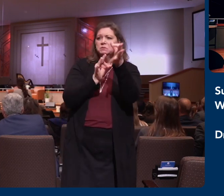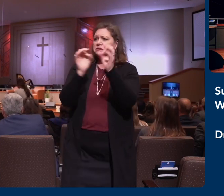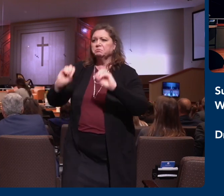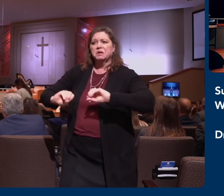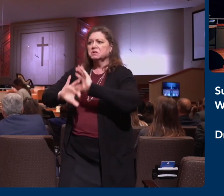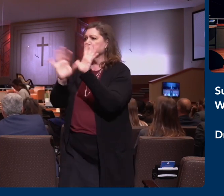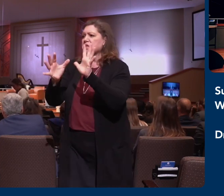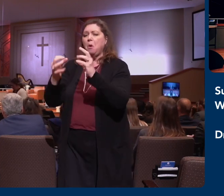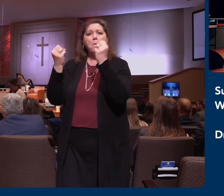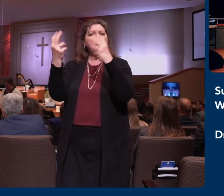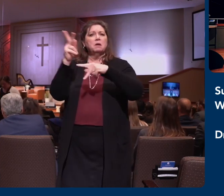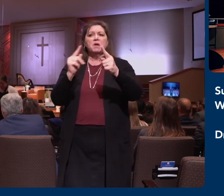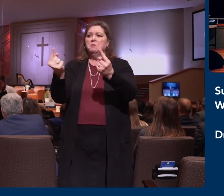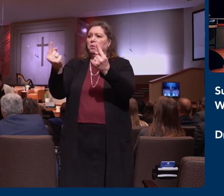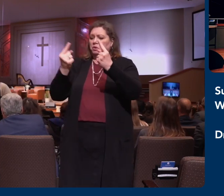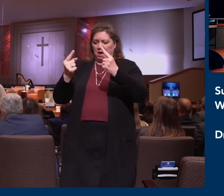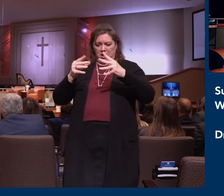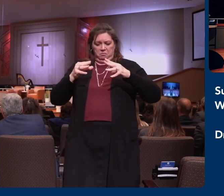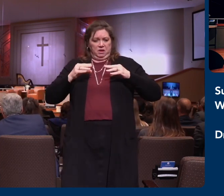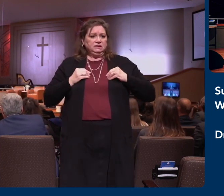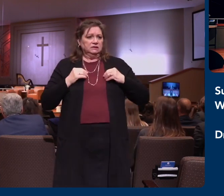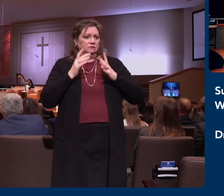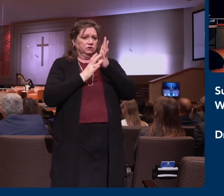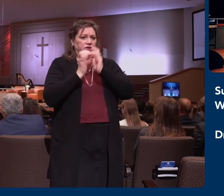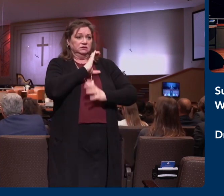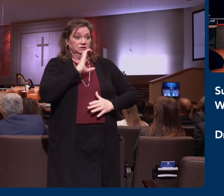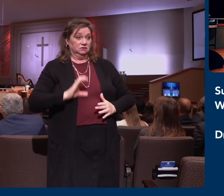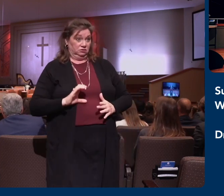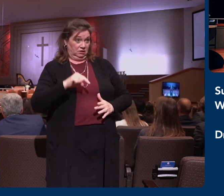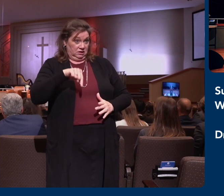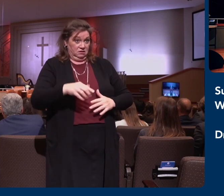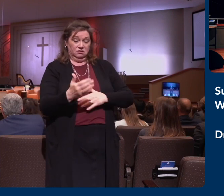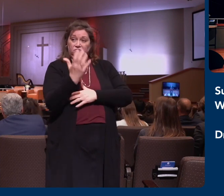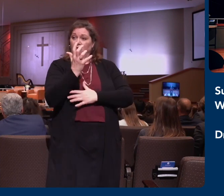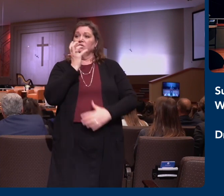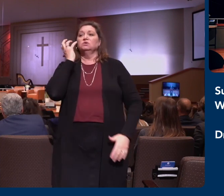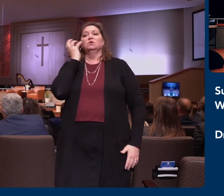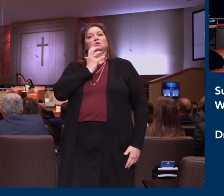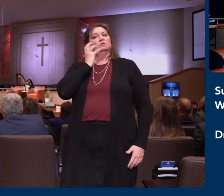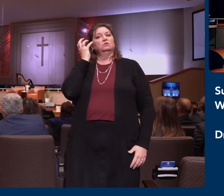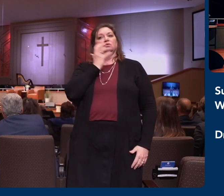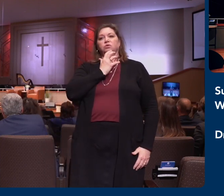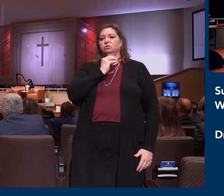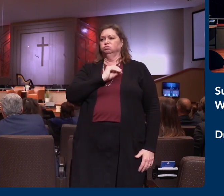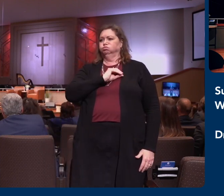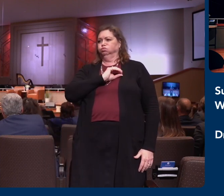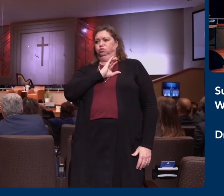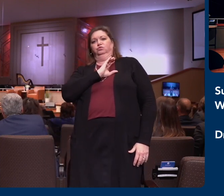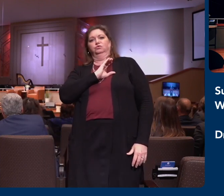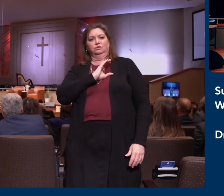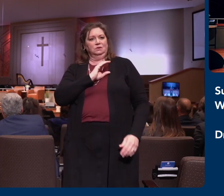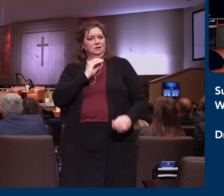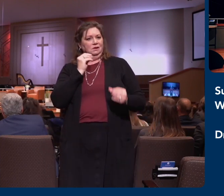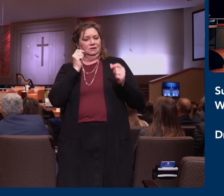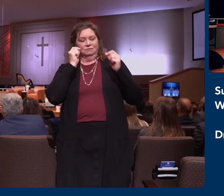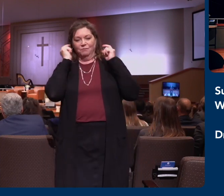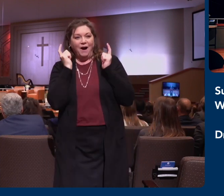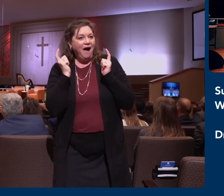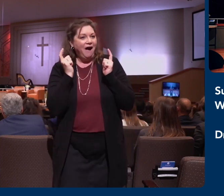down the aisle to talk to somebody to come to know Jesus Christ as their Savior. Isn't that amazing? Praise the Lord that Jesus